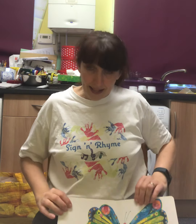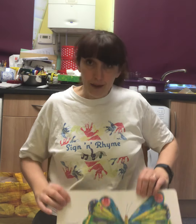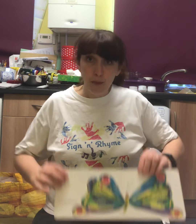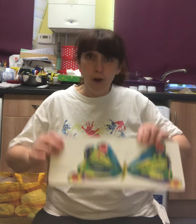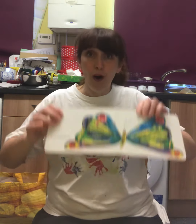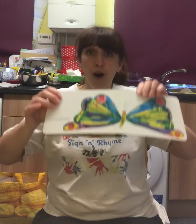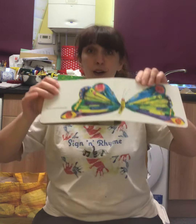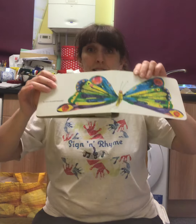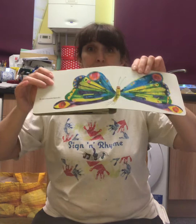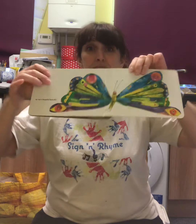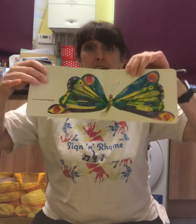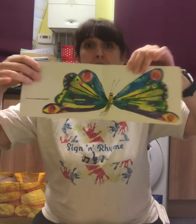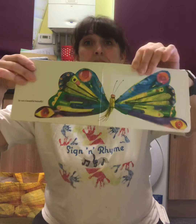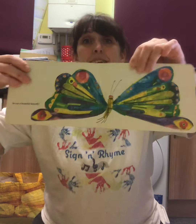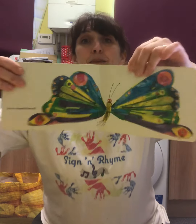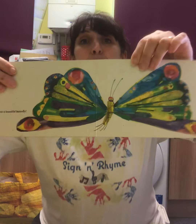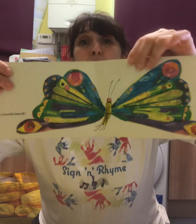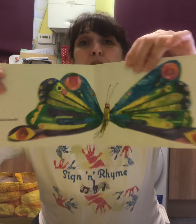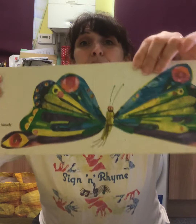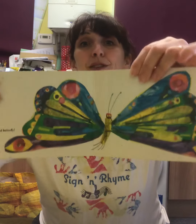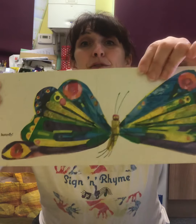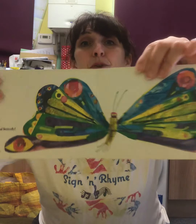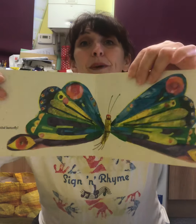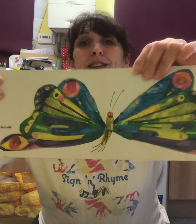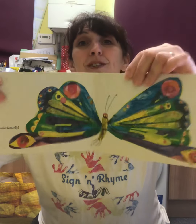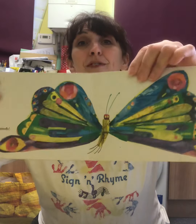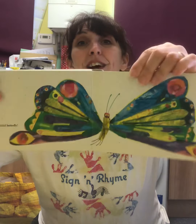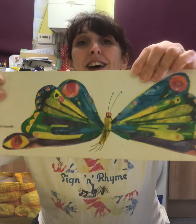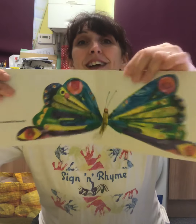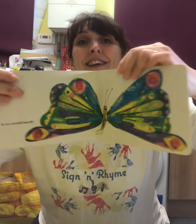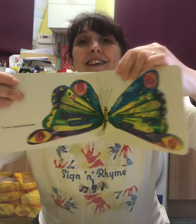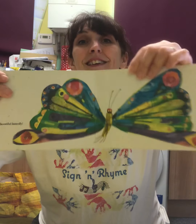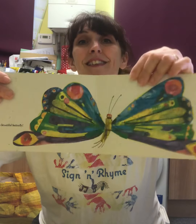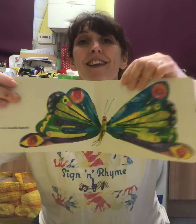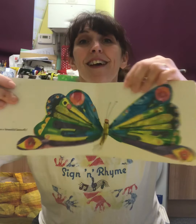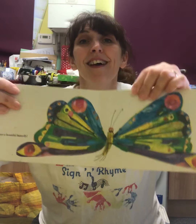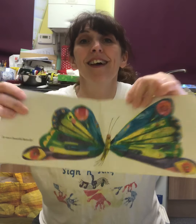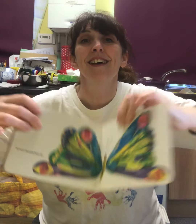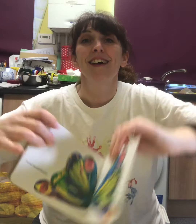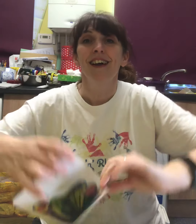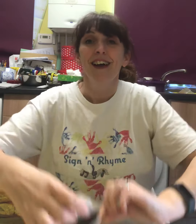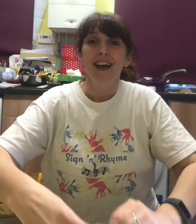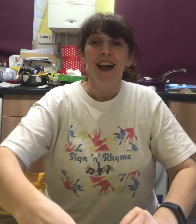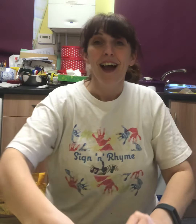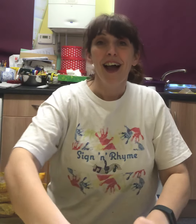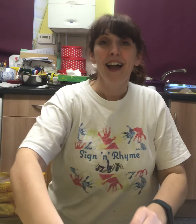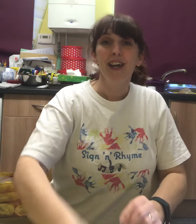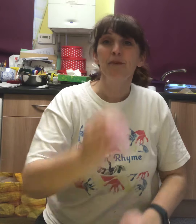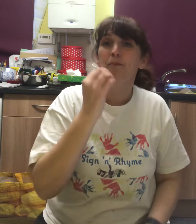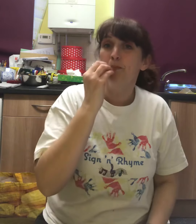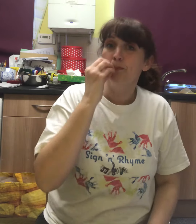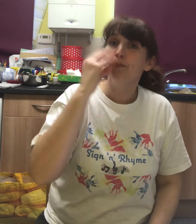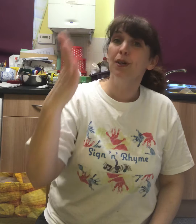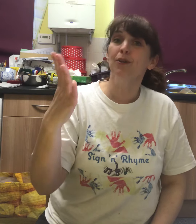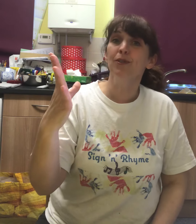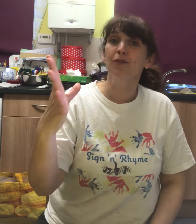was a beautiful